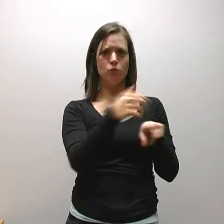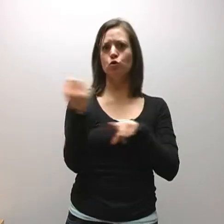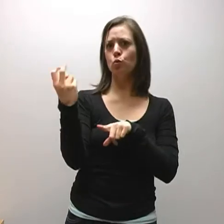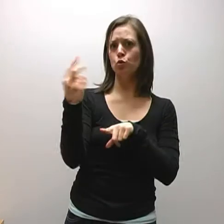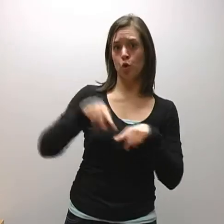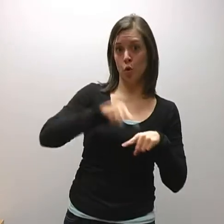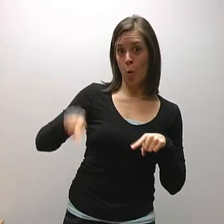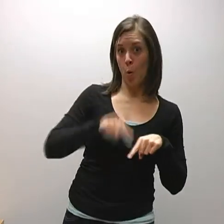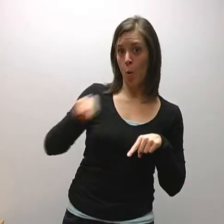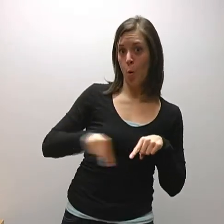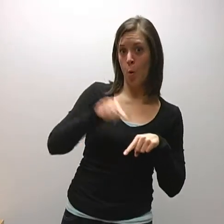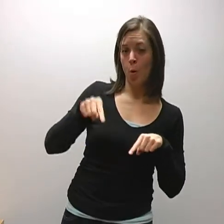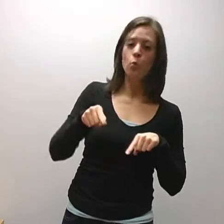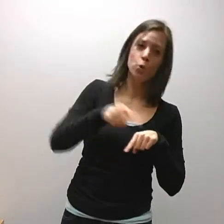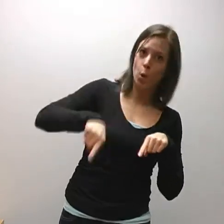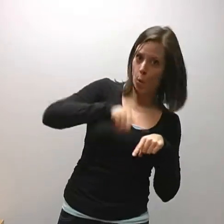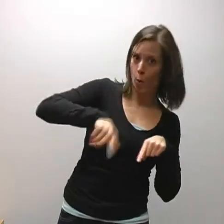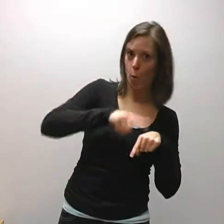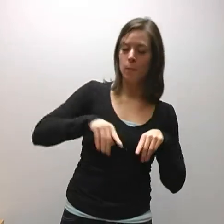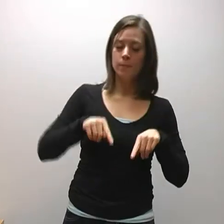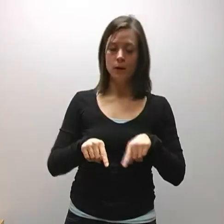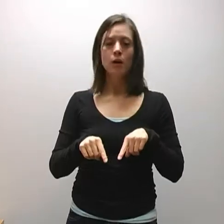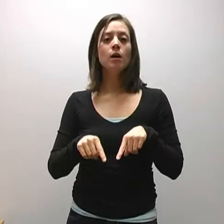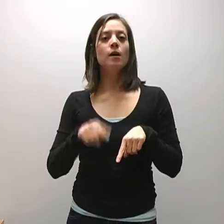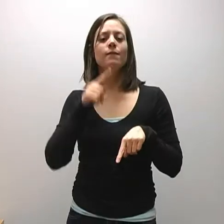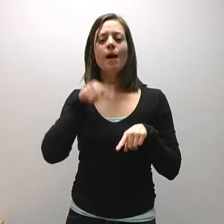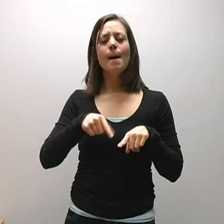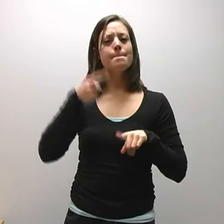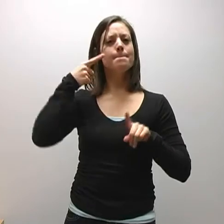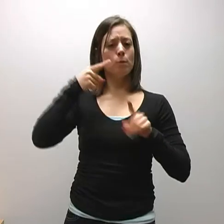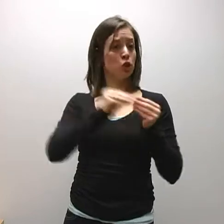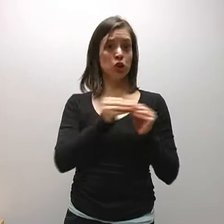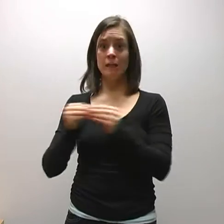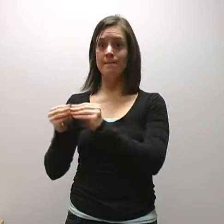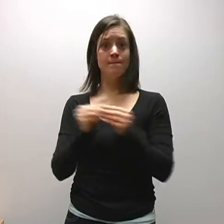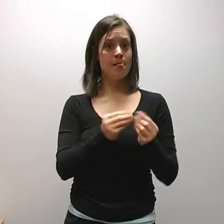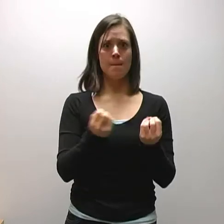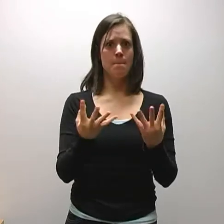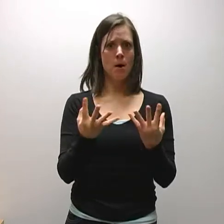myself, so I'm going to have